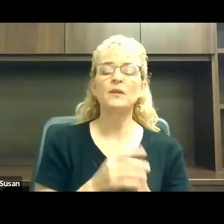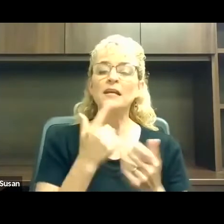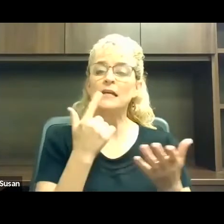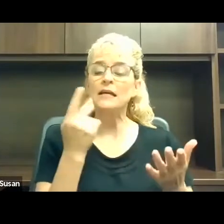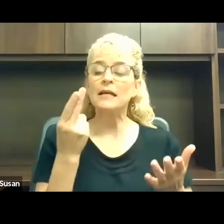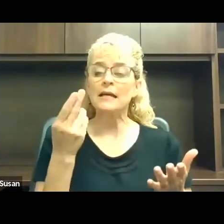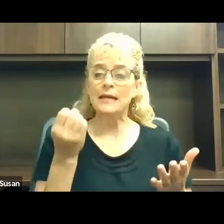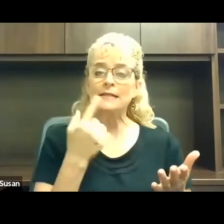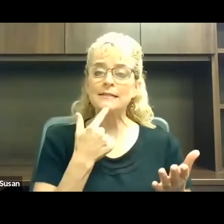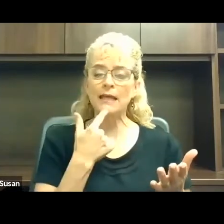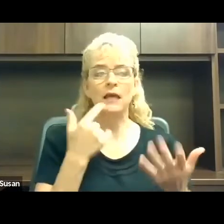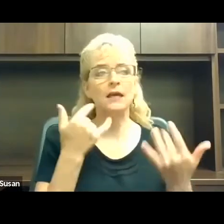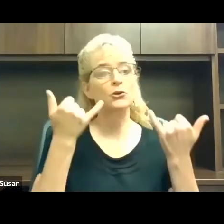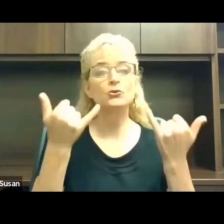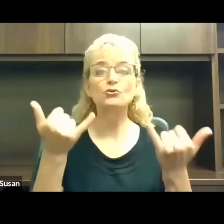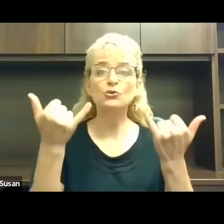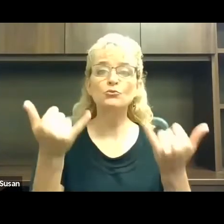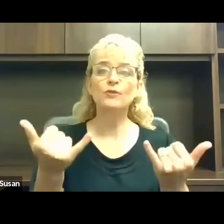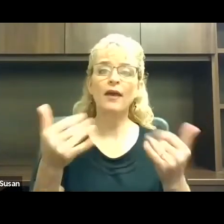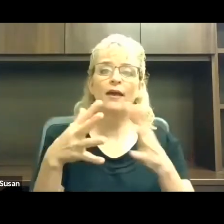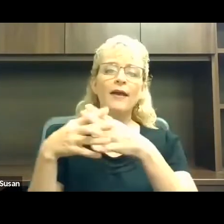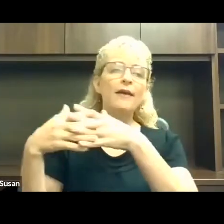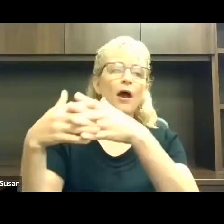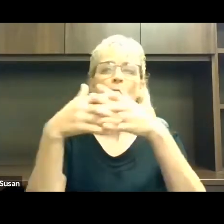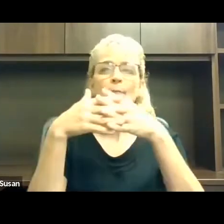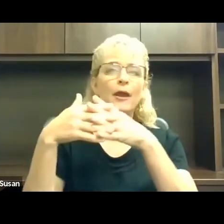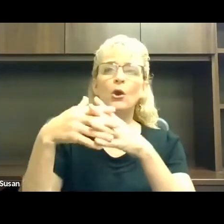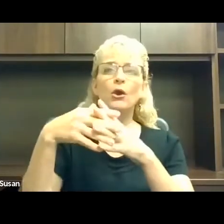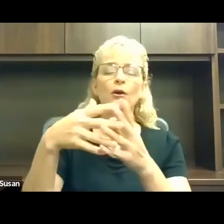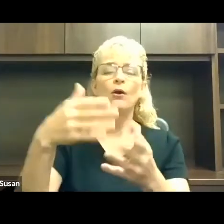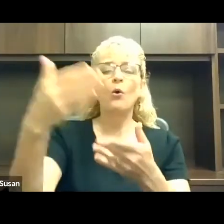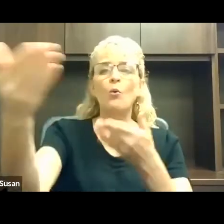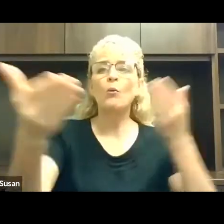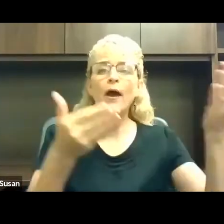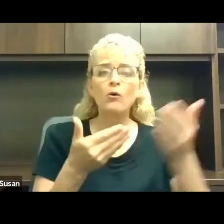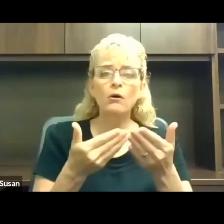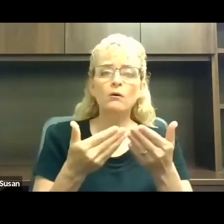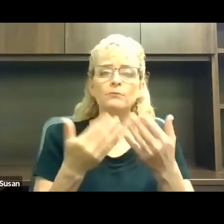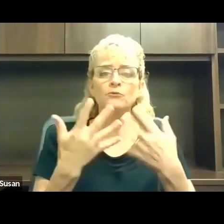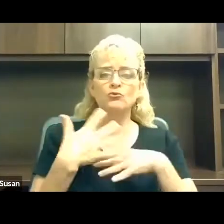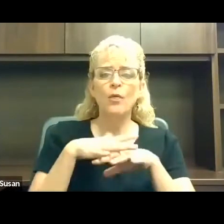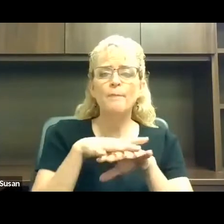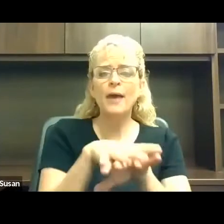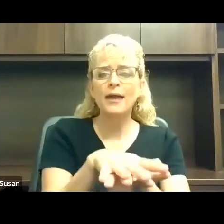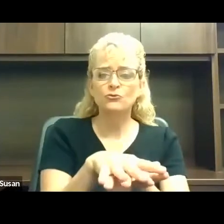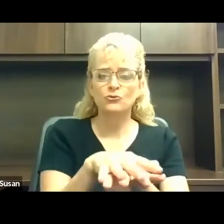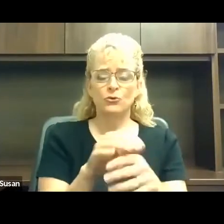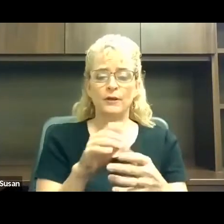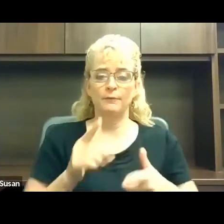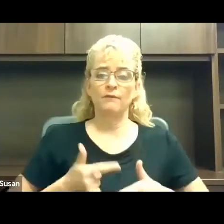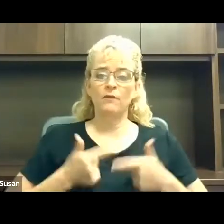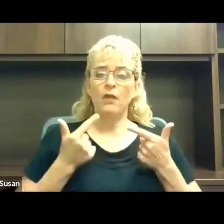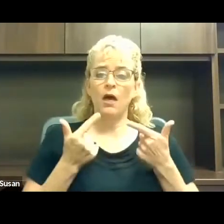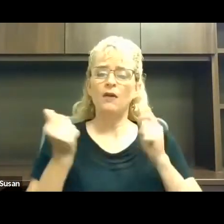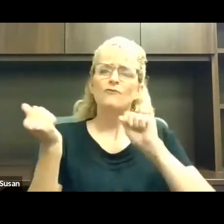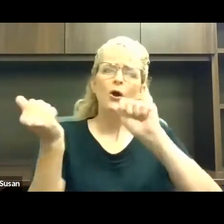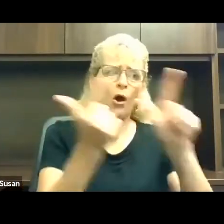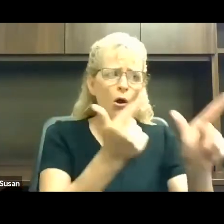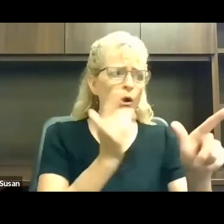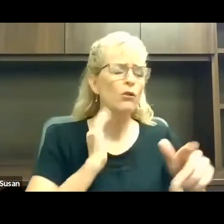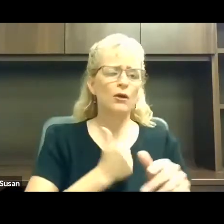welcomes to the mainstream of life. All our fellow citizens with disabilities.